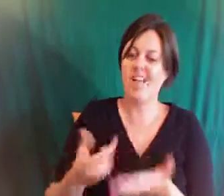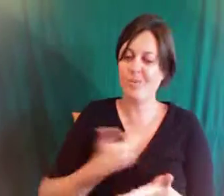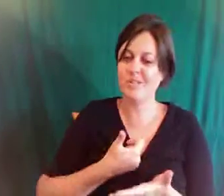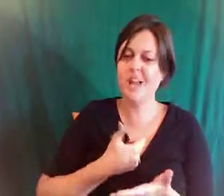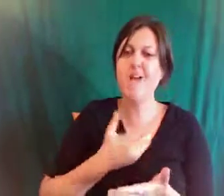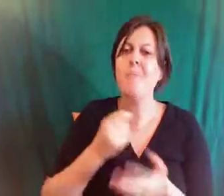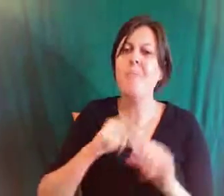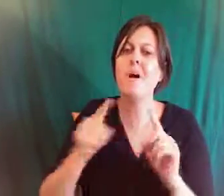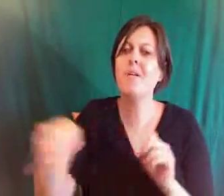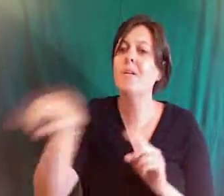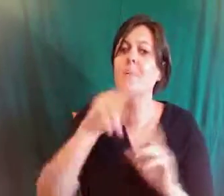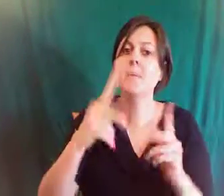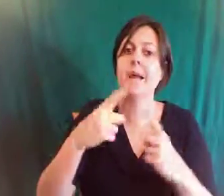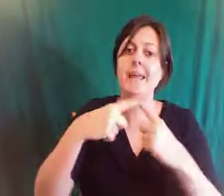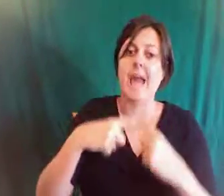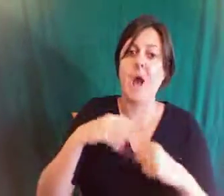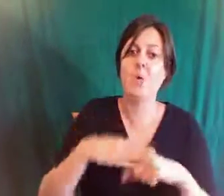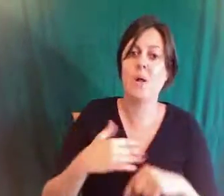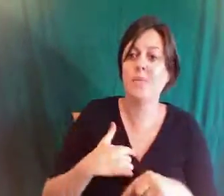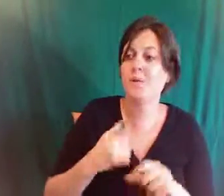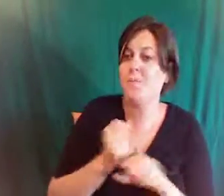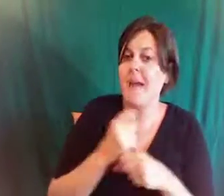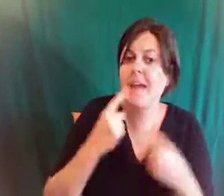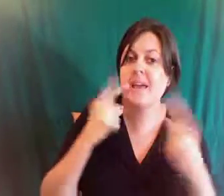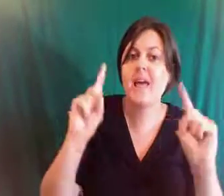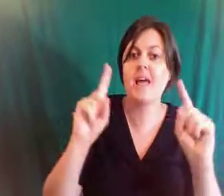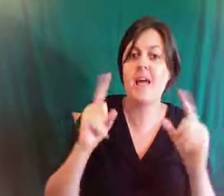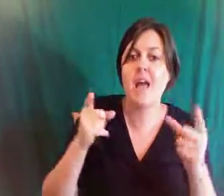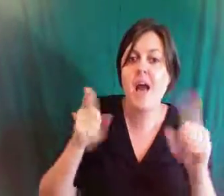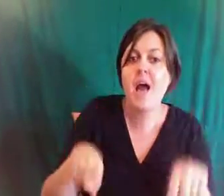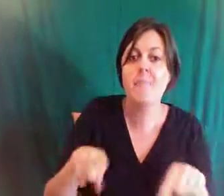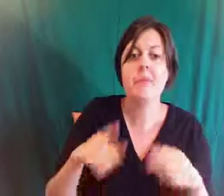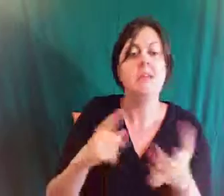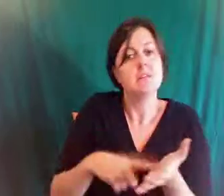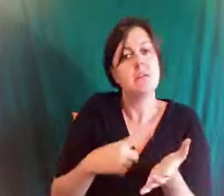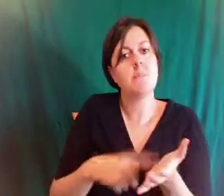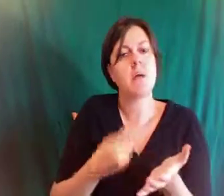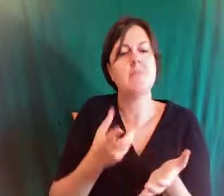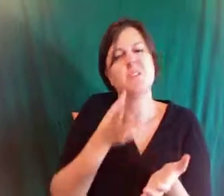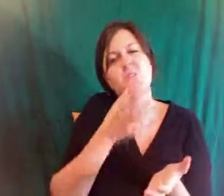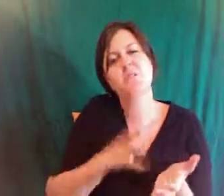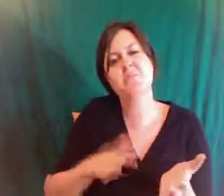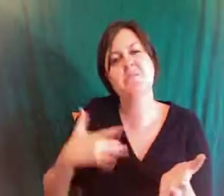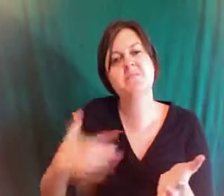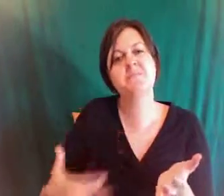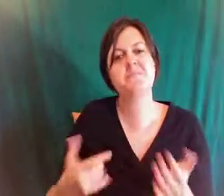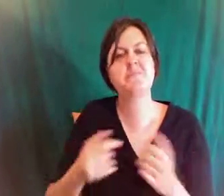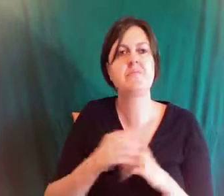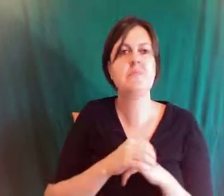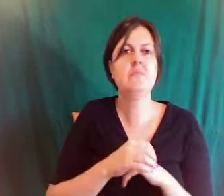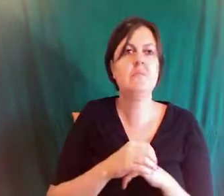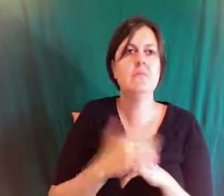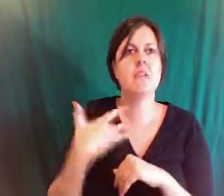make this thing happen right and sometimes as women you know we find that more empowering to think about